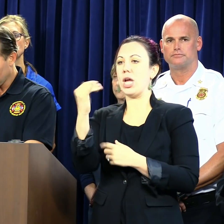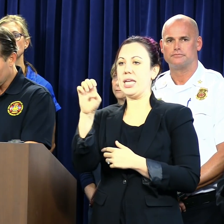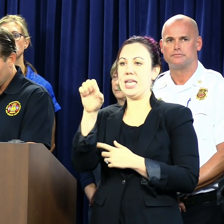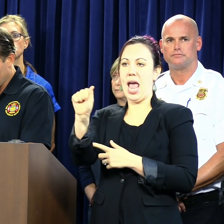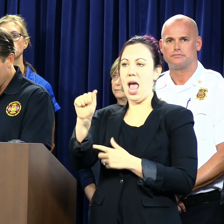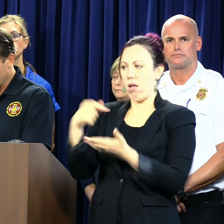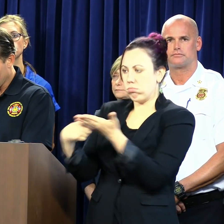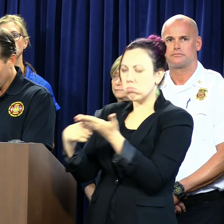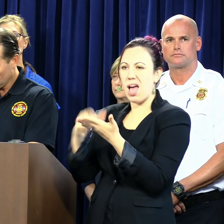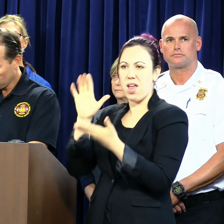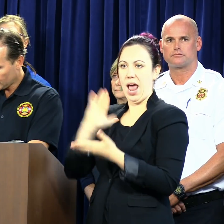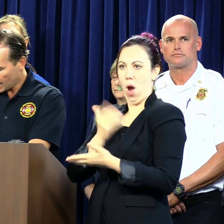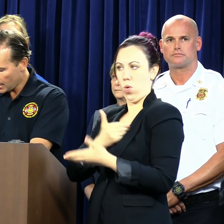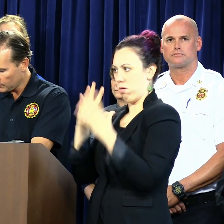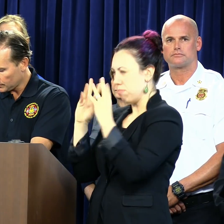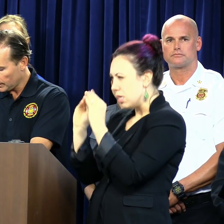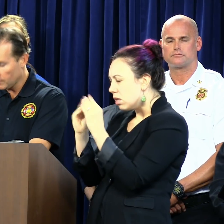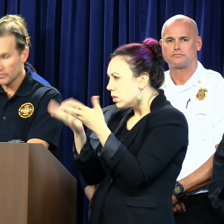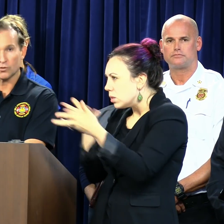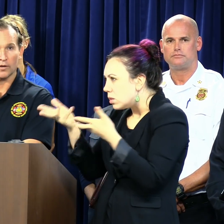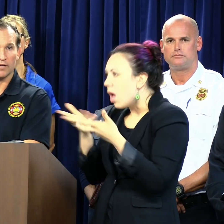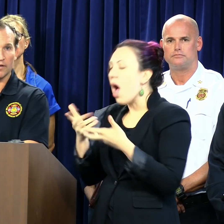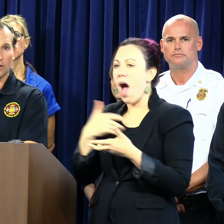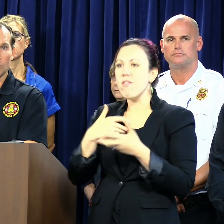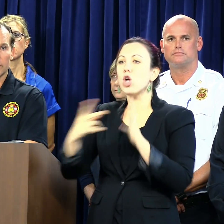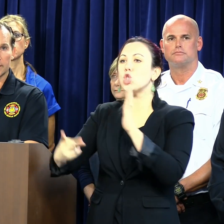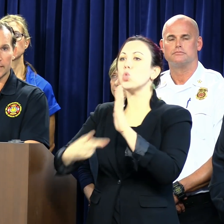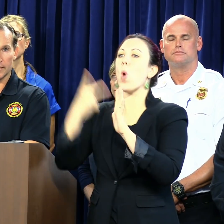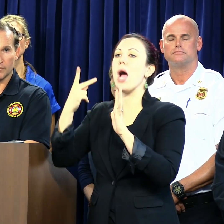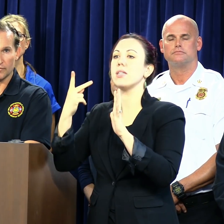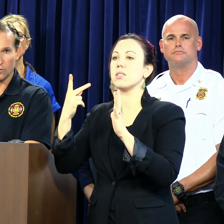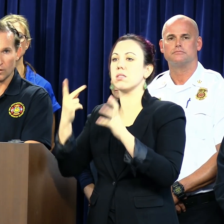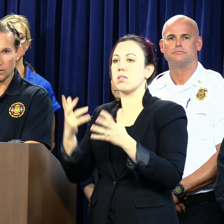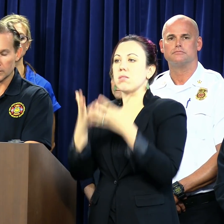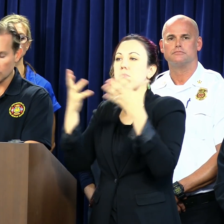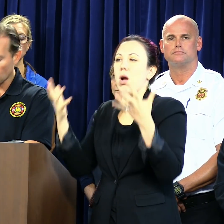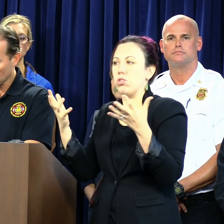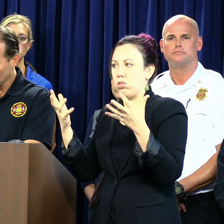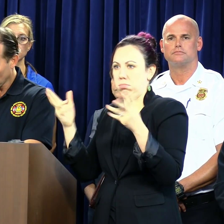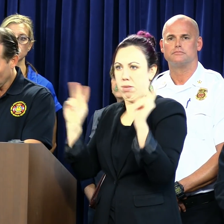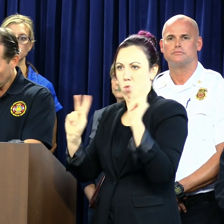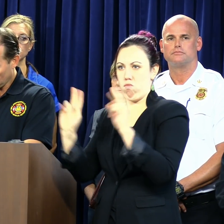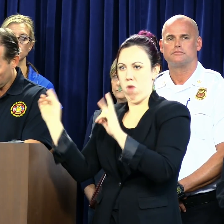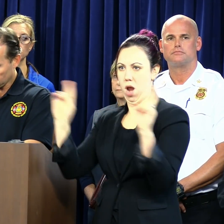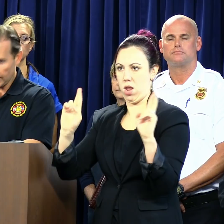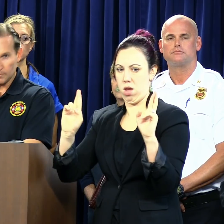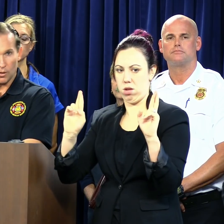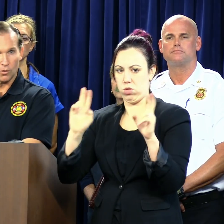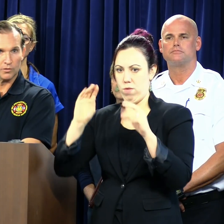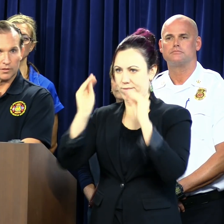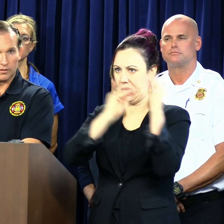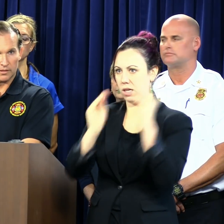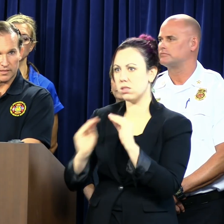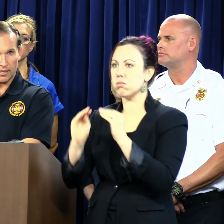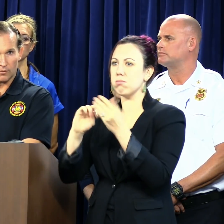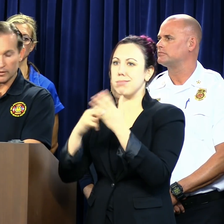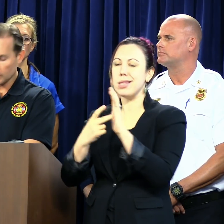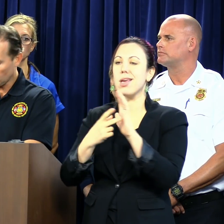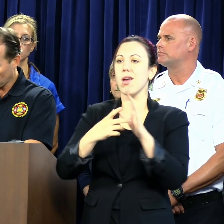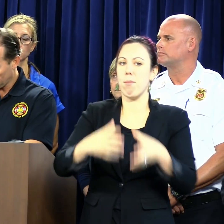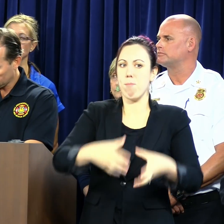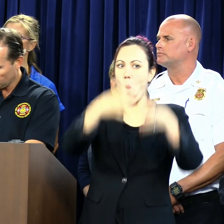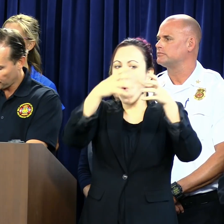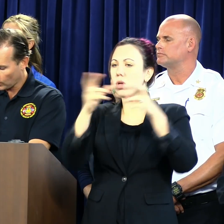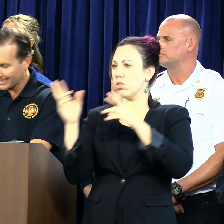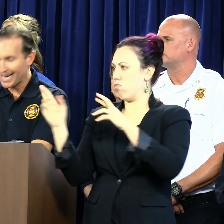in our meetings that they have two times the inventory available as they did before as normal, so that's poles, et cetera,